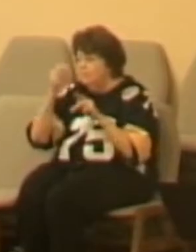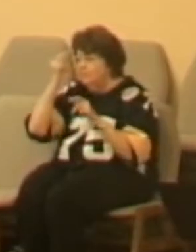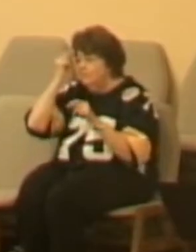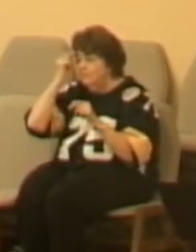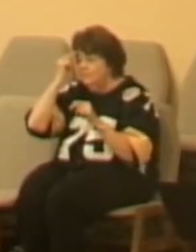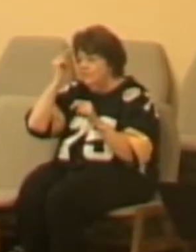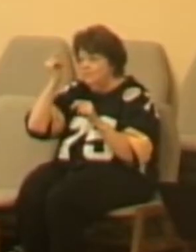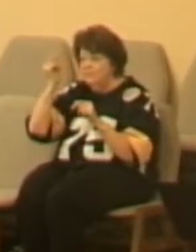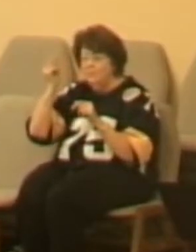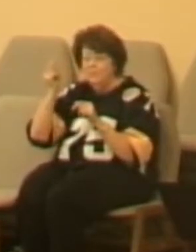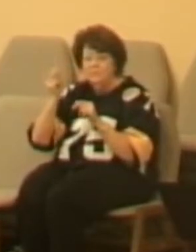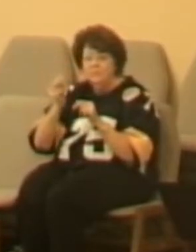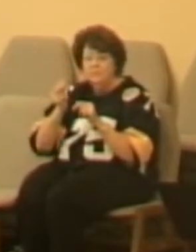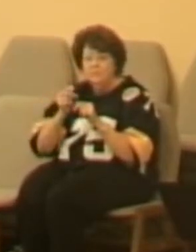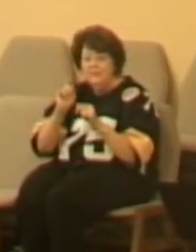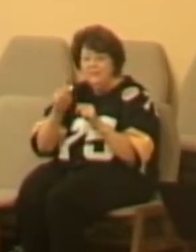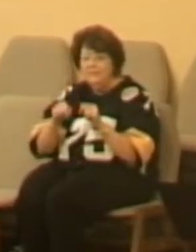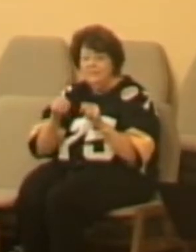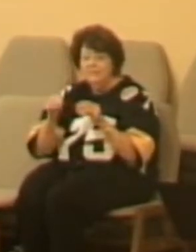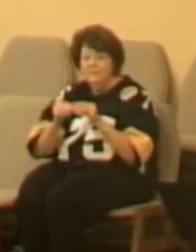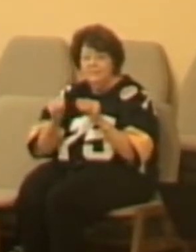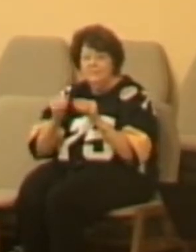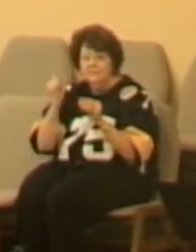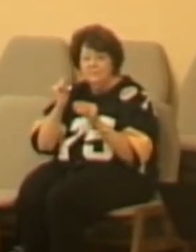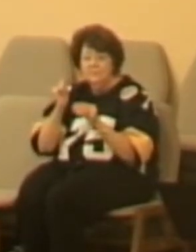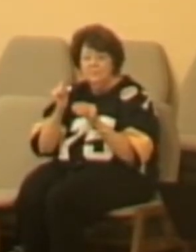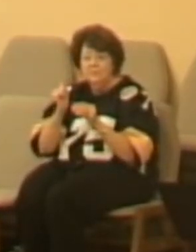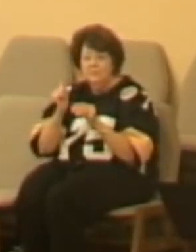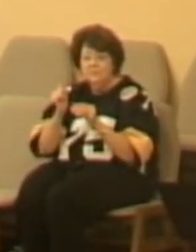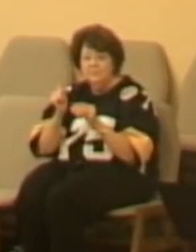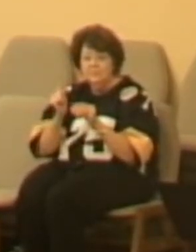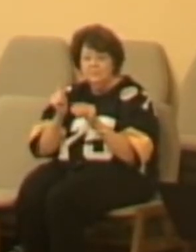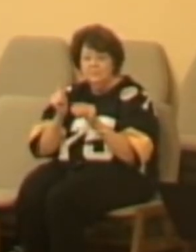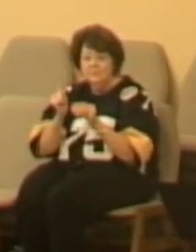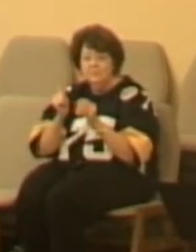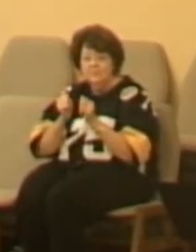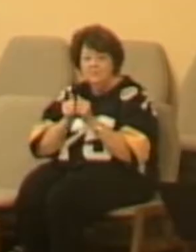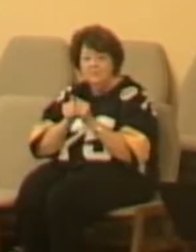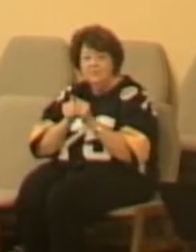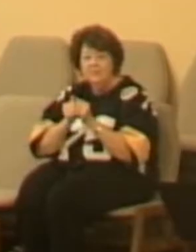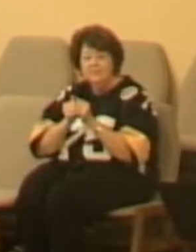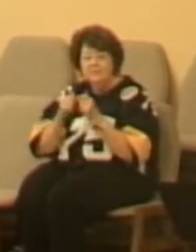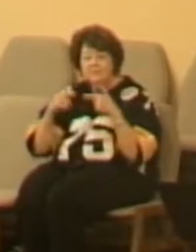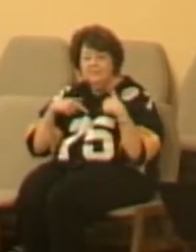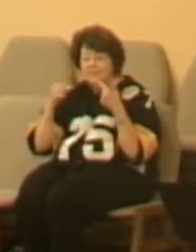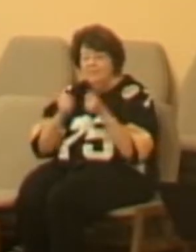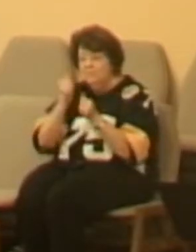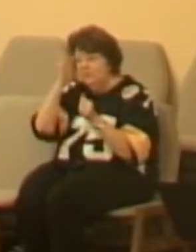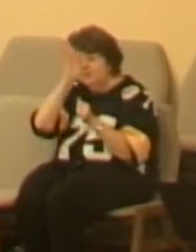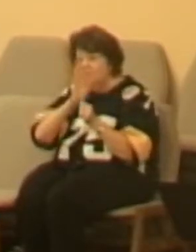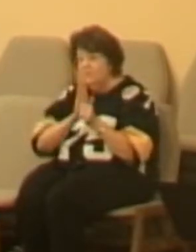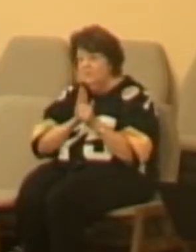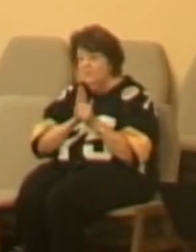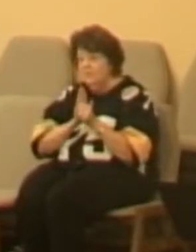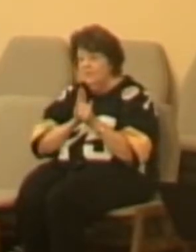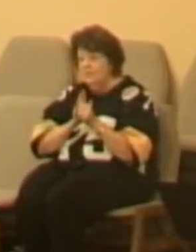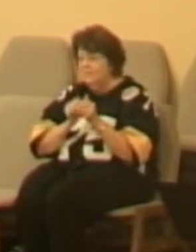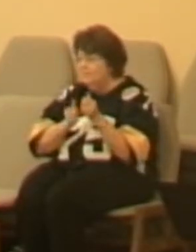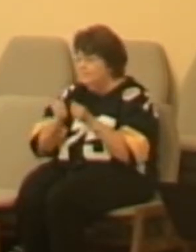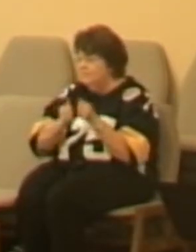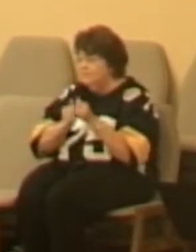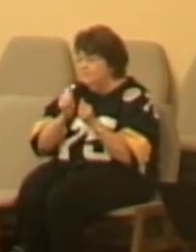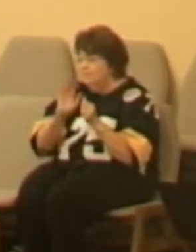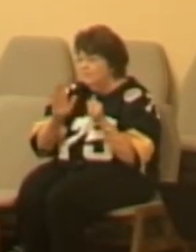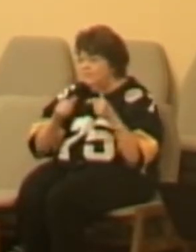in Jesus Christ, life with God in charge had come among them. And because of that,